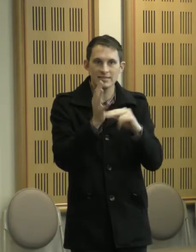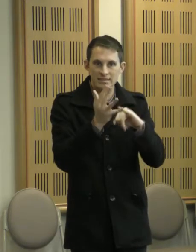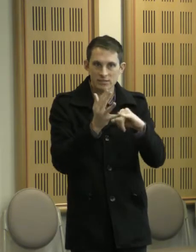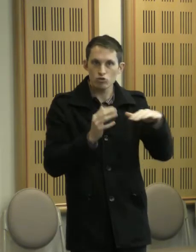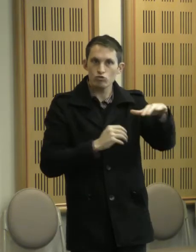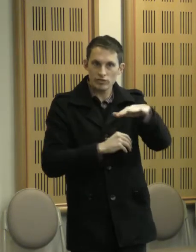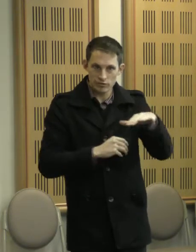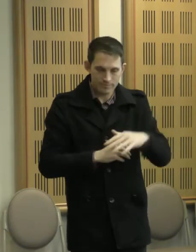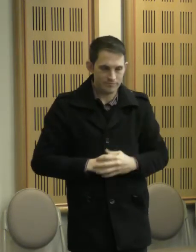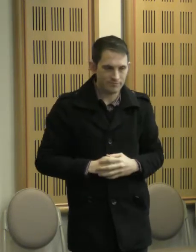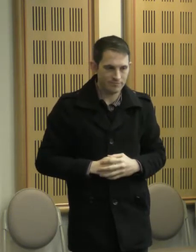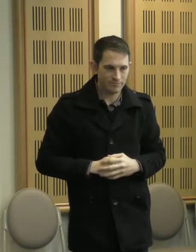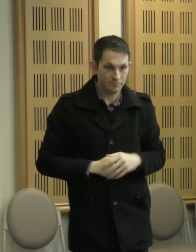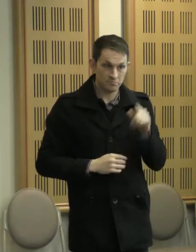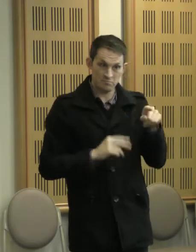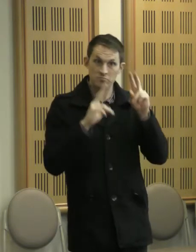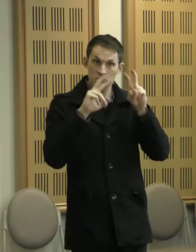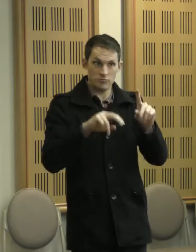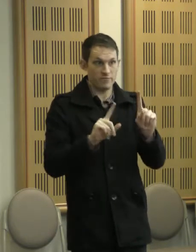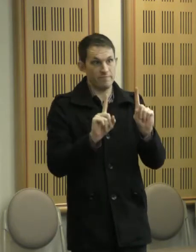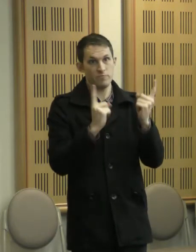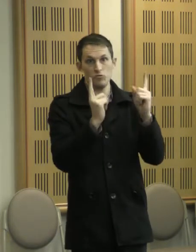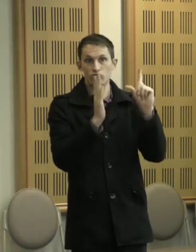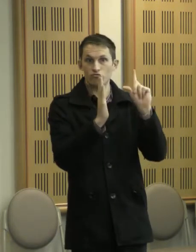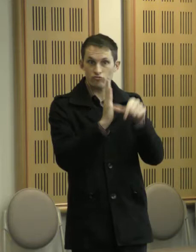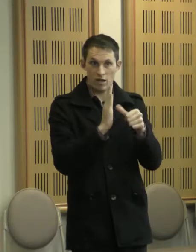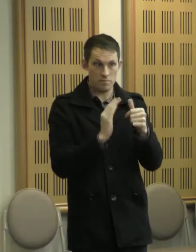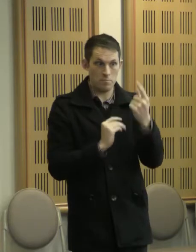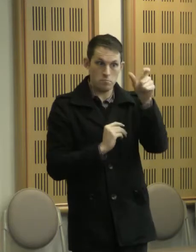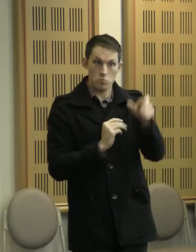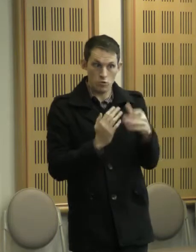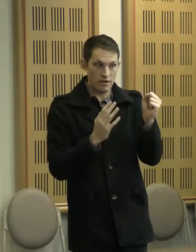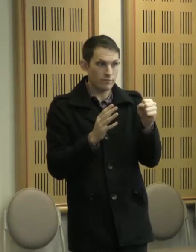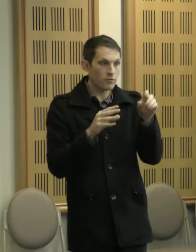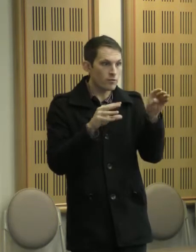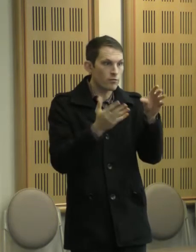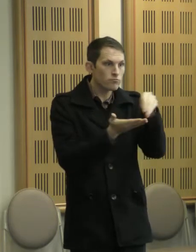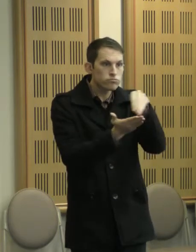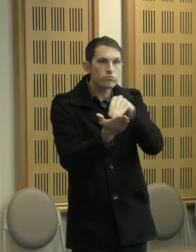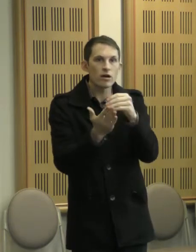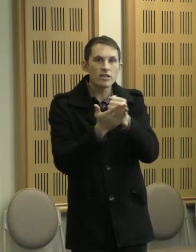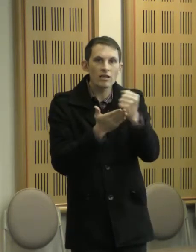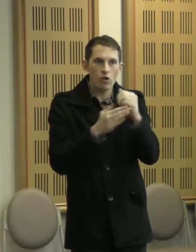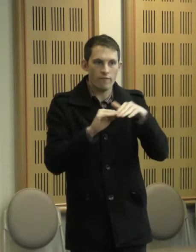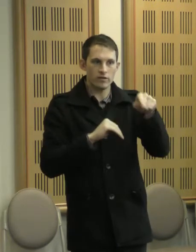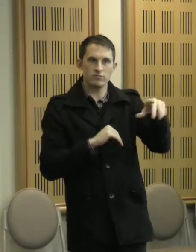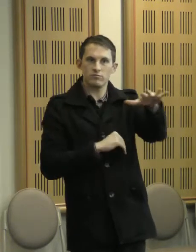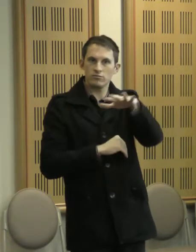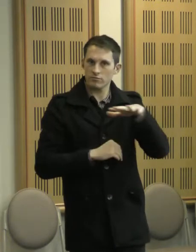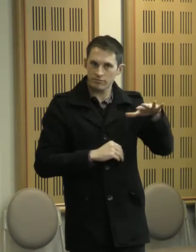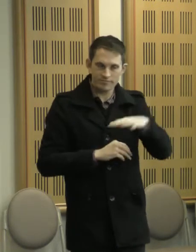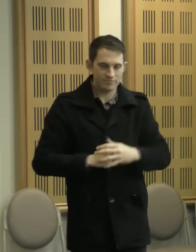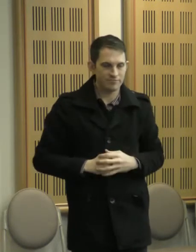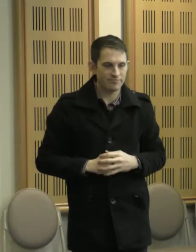This is the first time anyone had brought together the data about the Grampians. This helped us to further